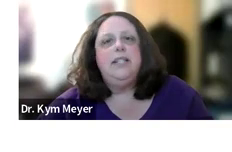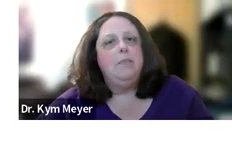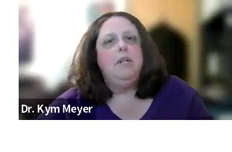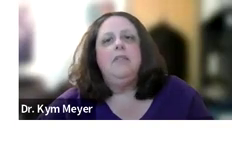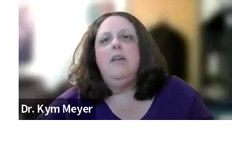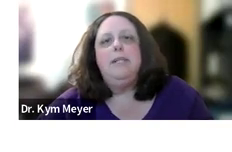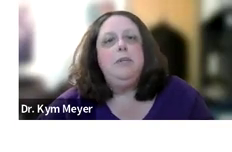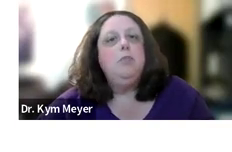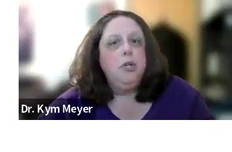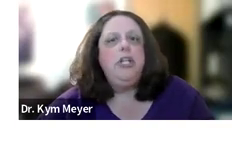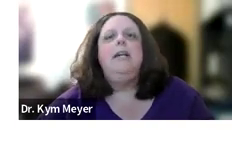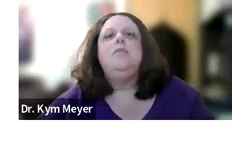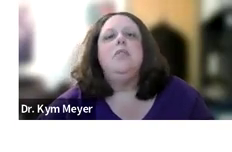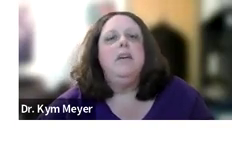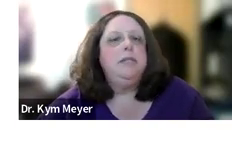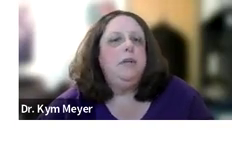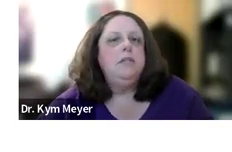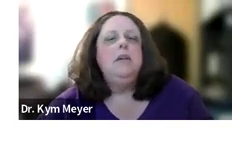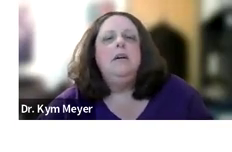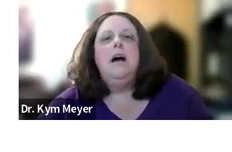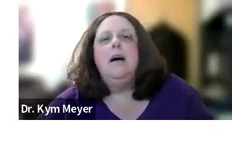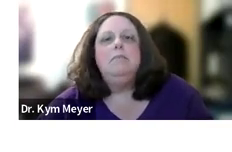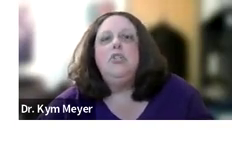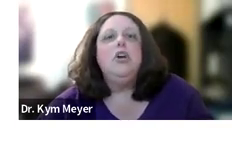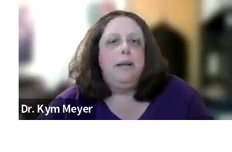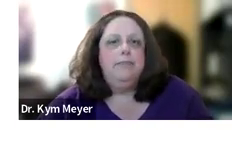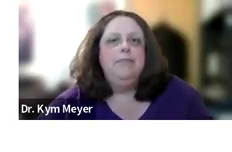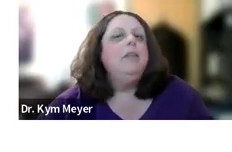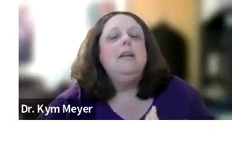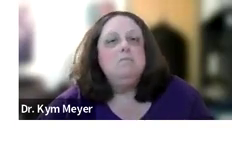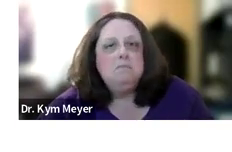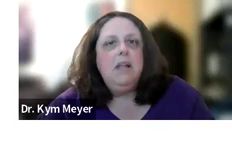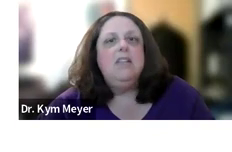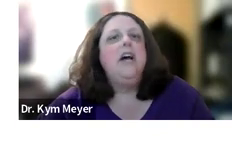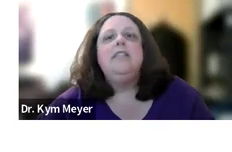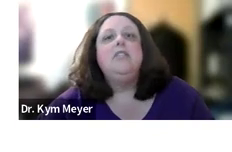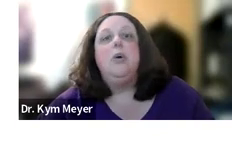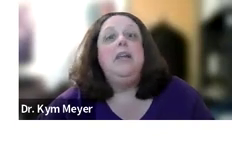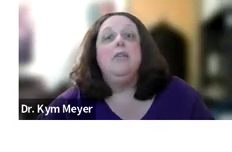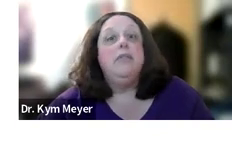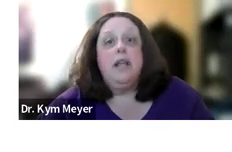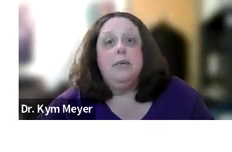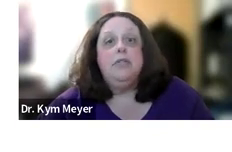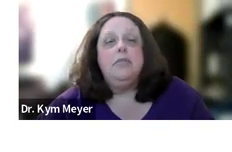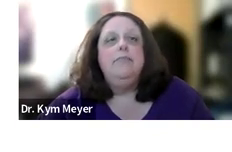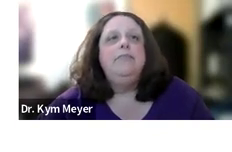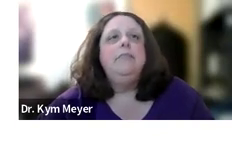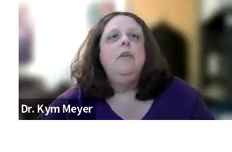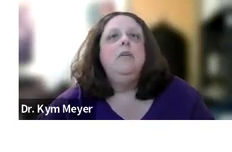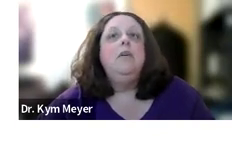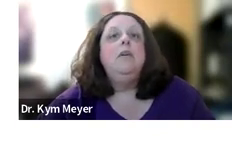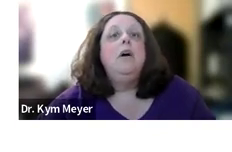For example, if the family speaks Portuguese or the family speaks German. The child doesn't know either of those languages.